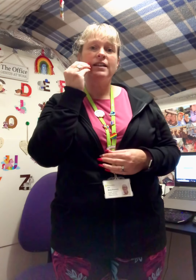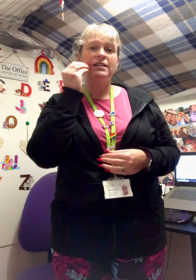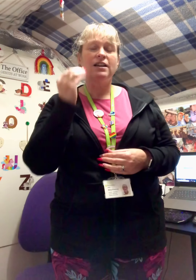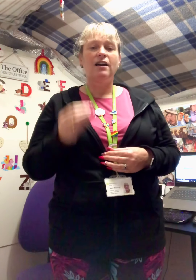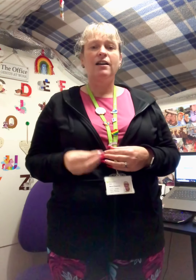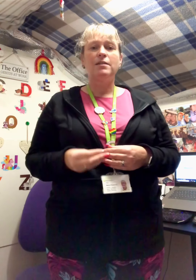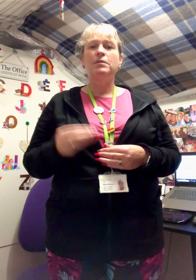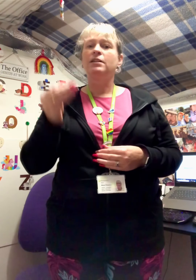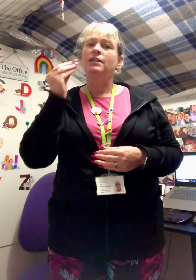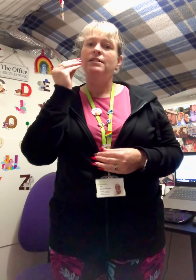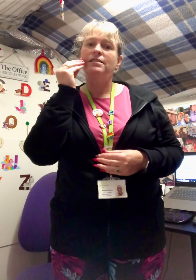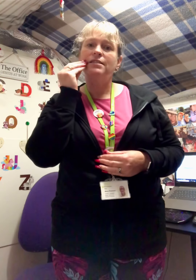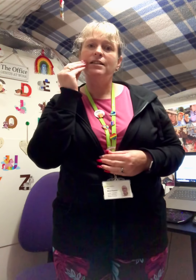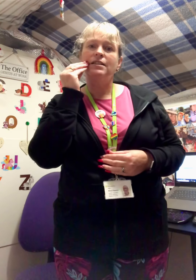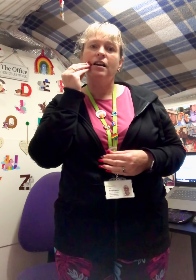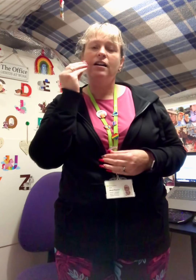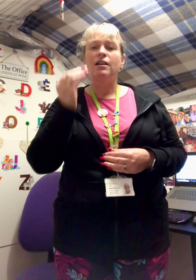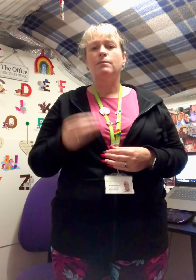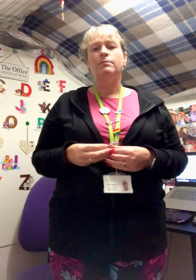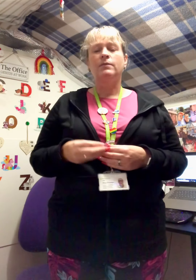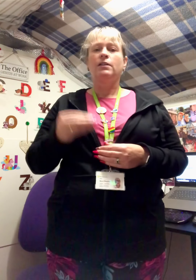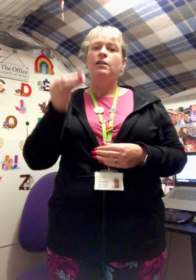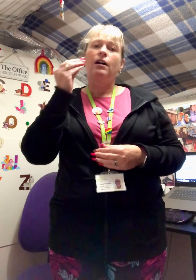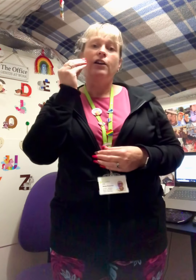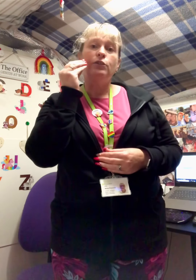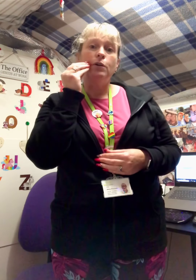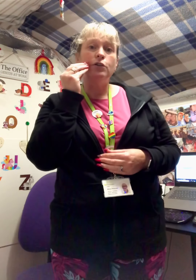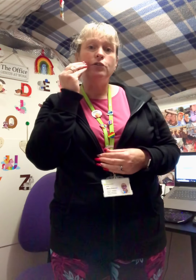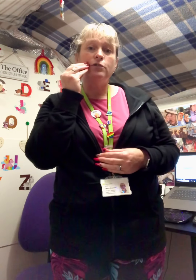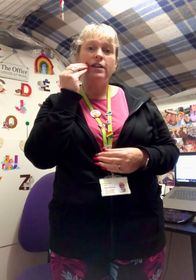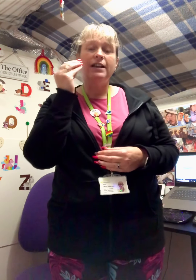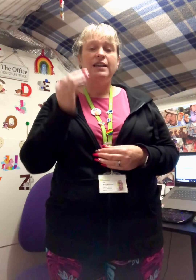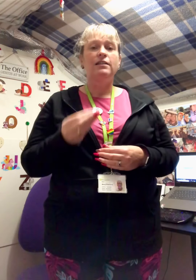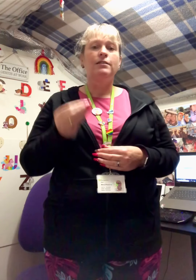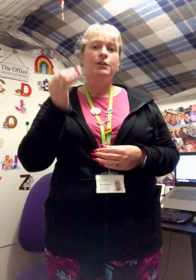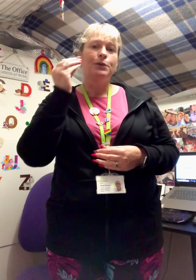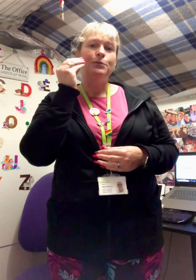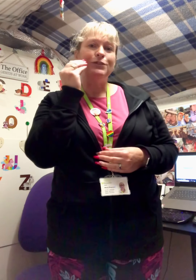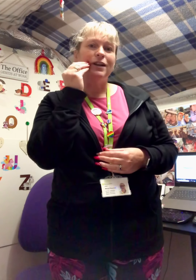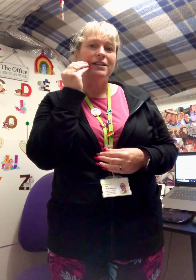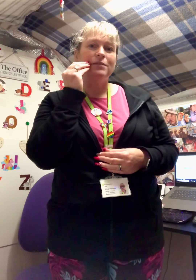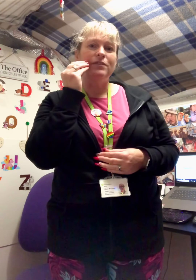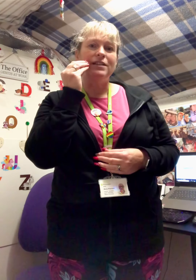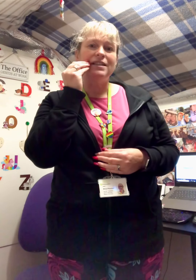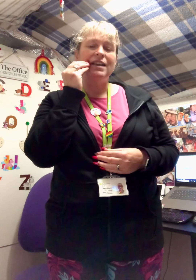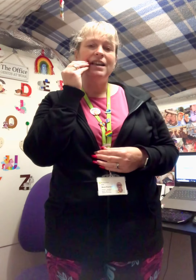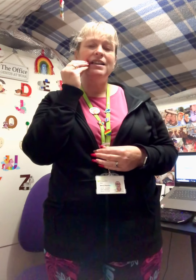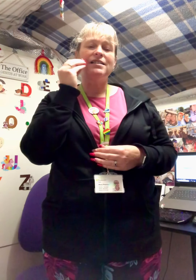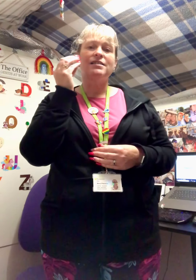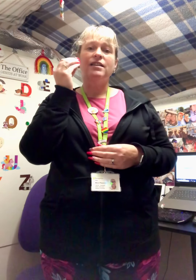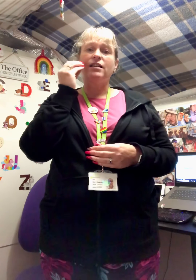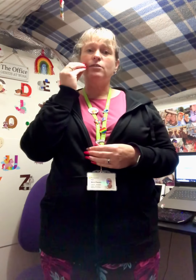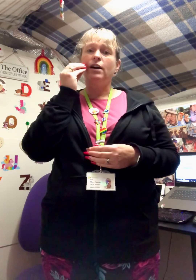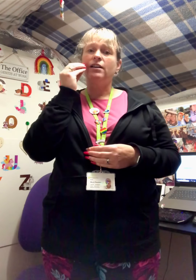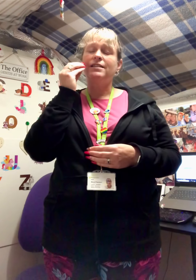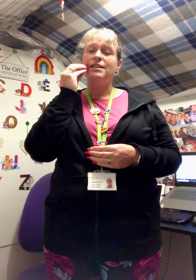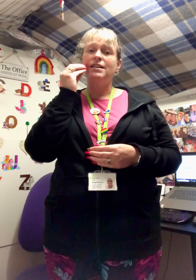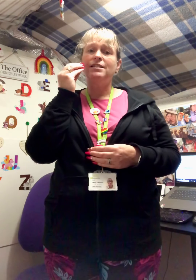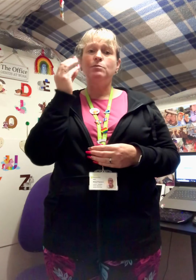time it's dinner time are you hungry would you like something to eat so that's quite a nice easy one